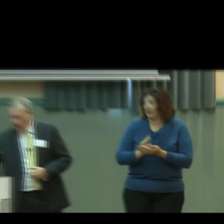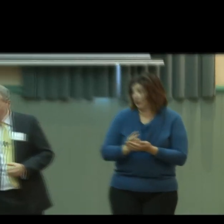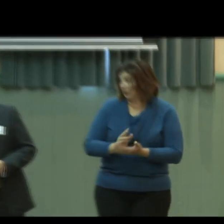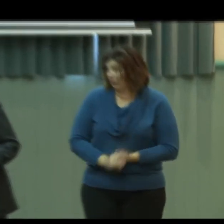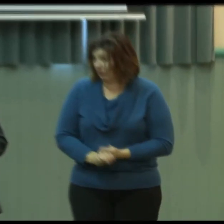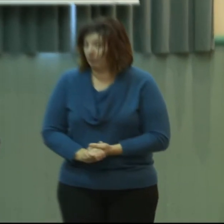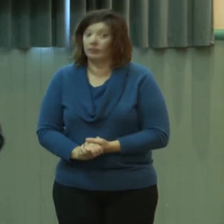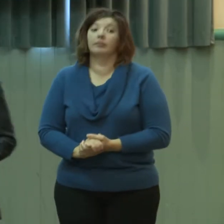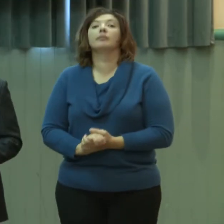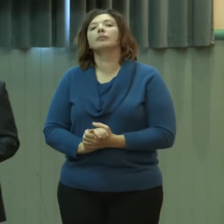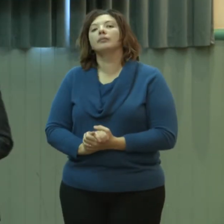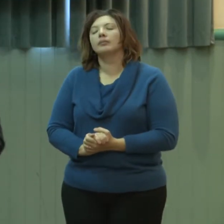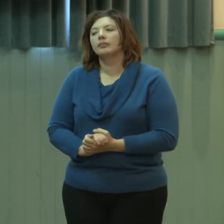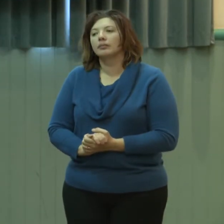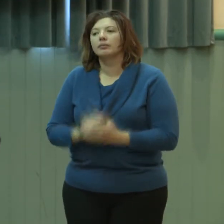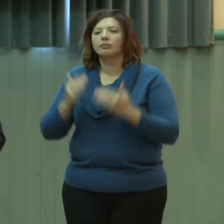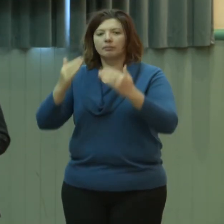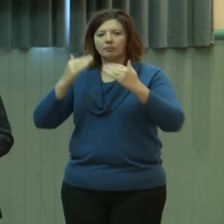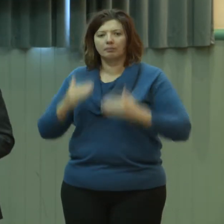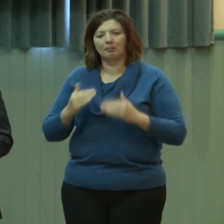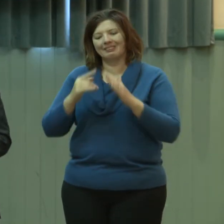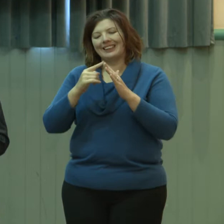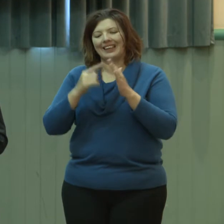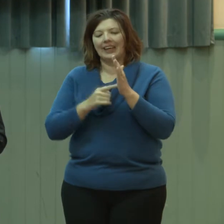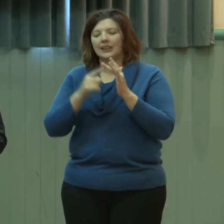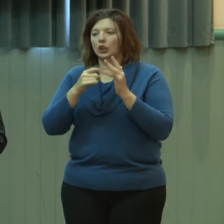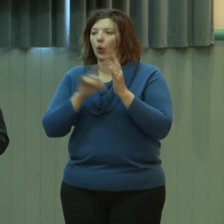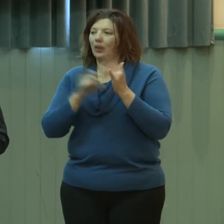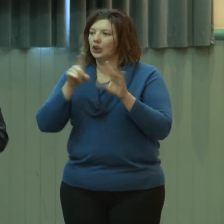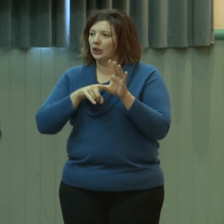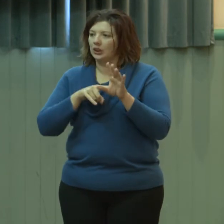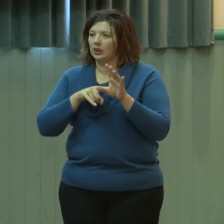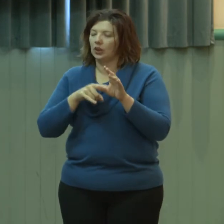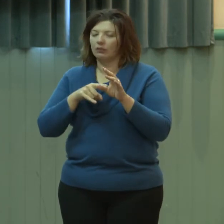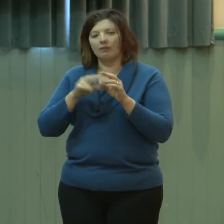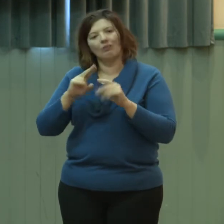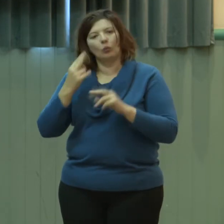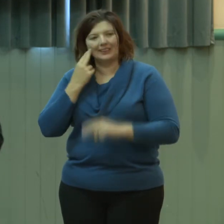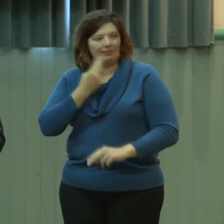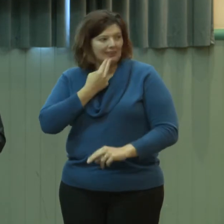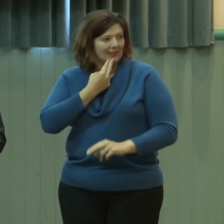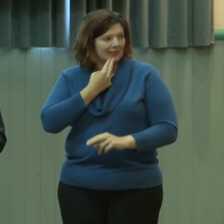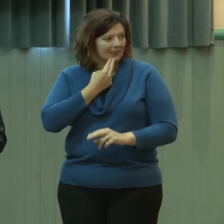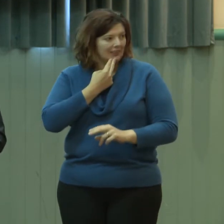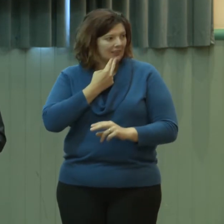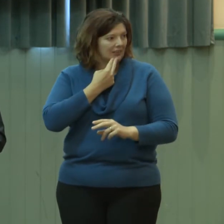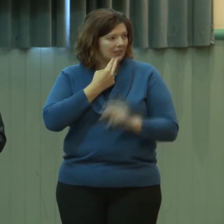In terms of etiology of deafness, I think this is where this is important because a lot of